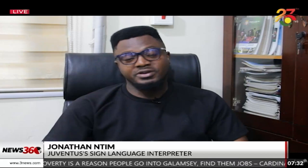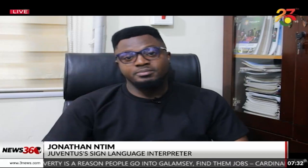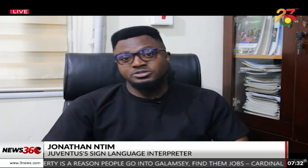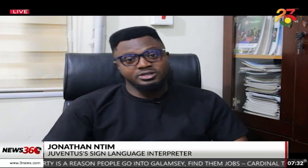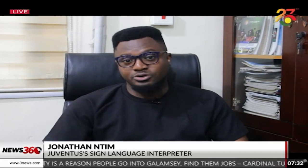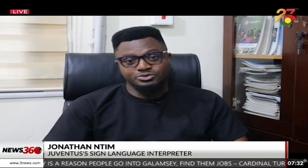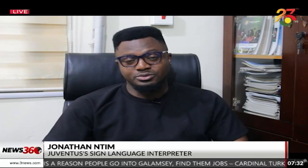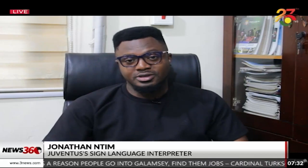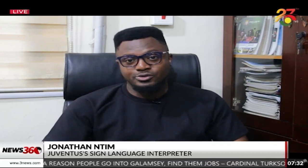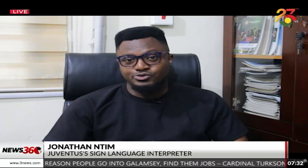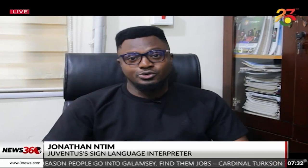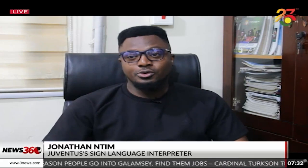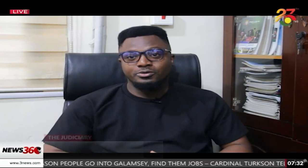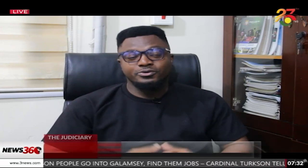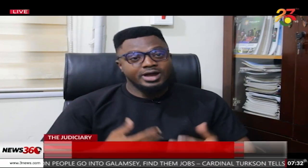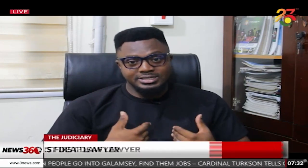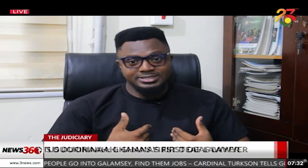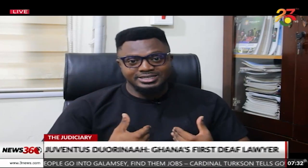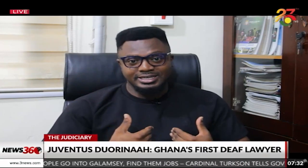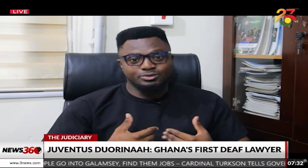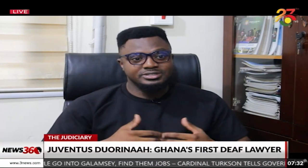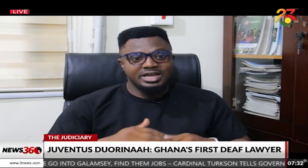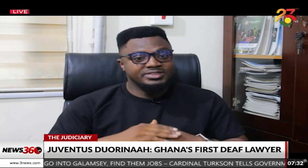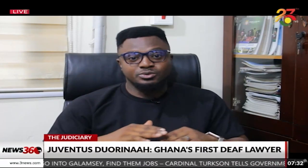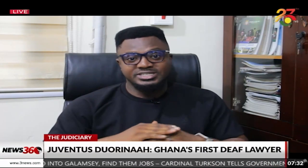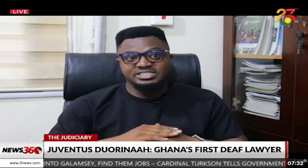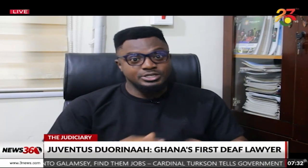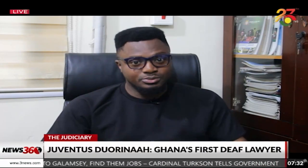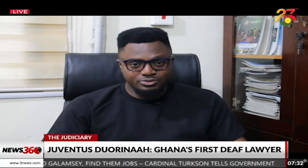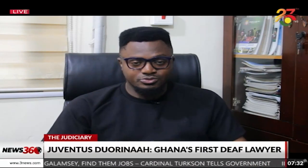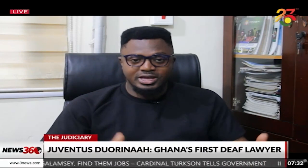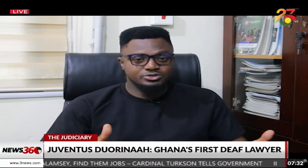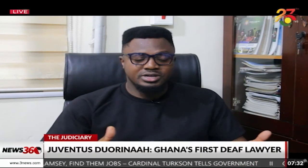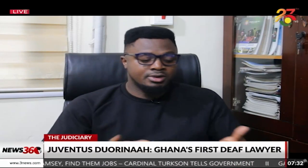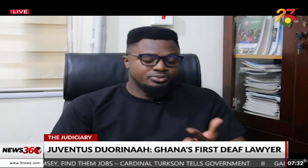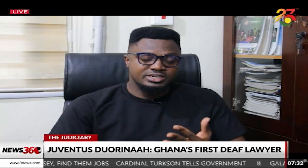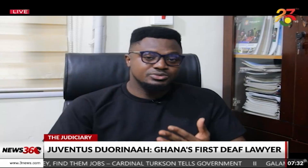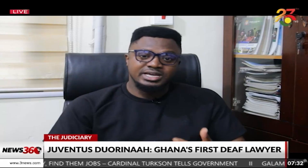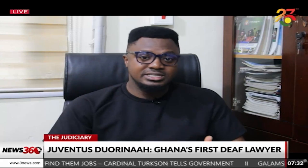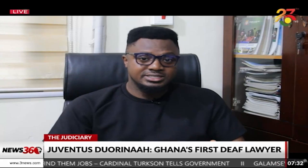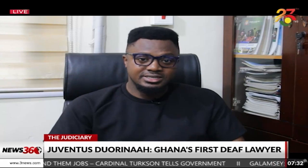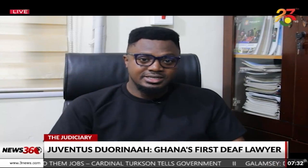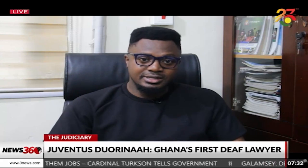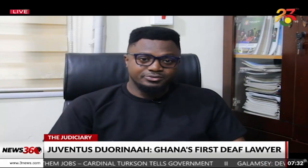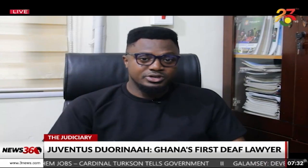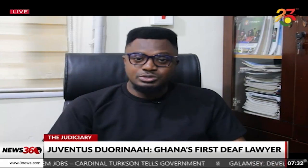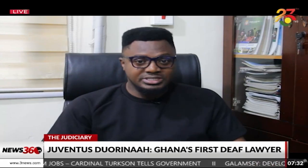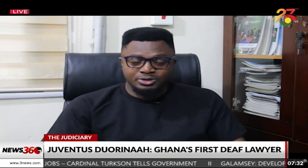never been to the law school. So for us, everything was just new. We had to come up with new signs for new technologies.